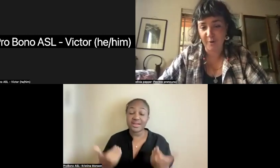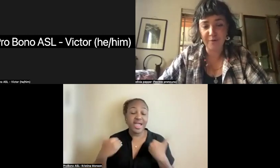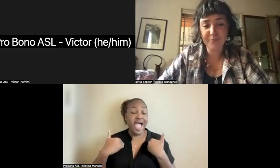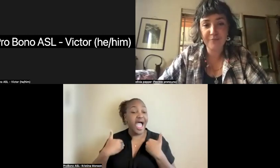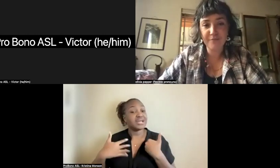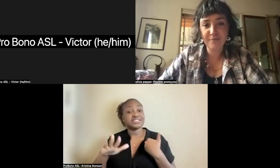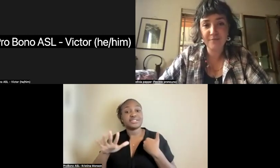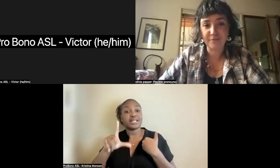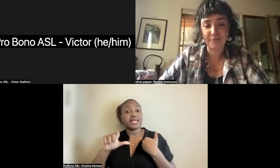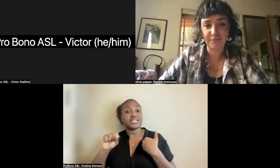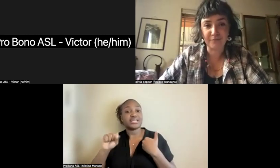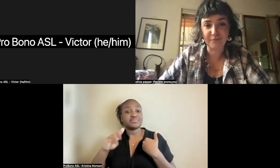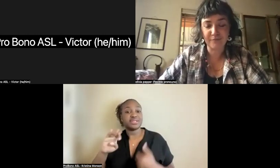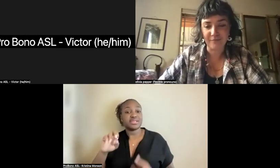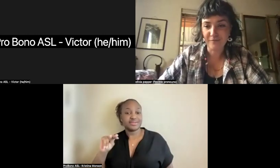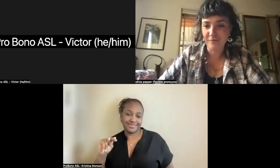phenomenal.